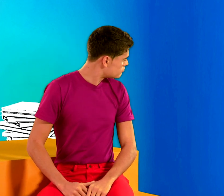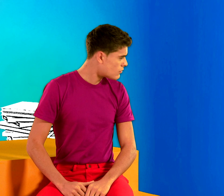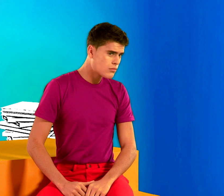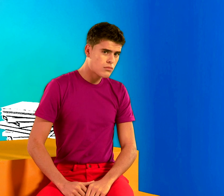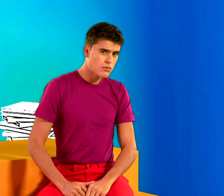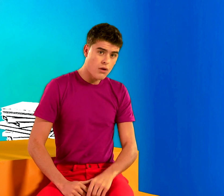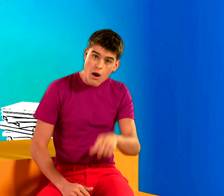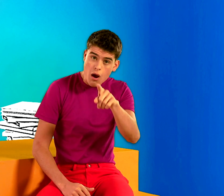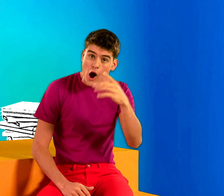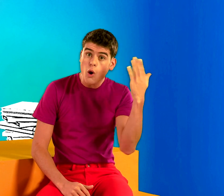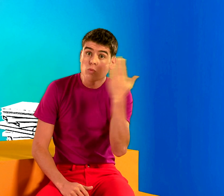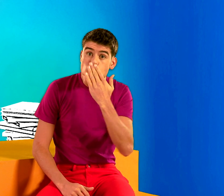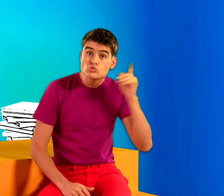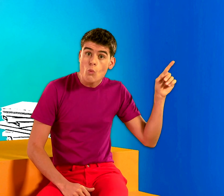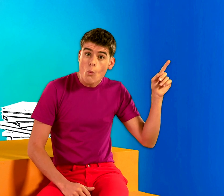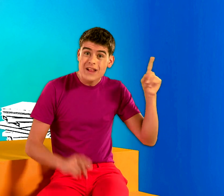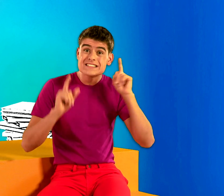At school You can be given homework